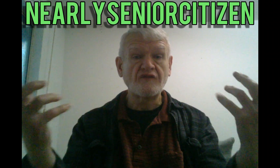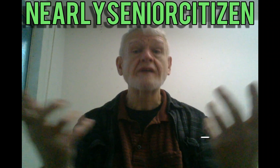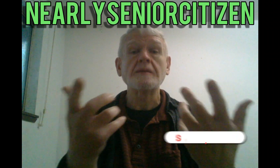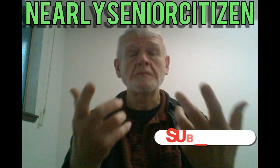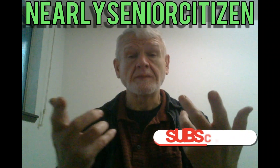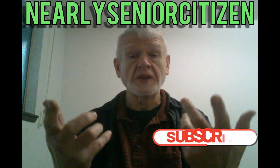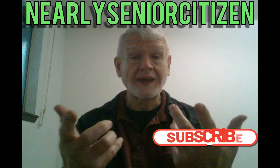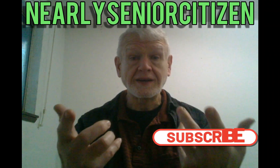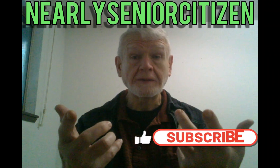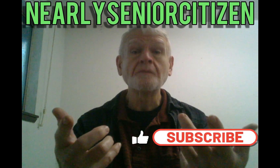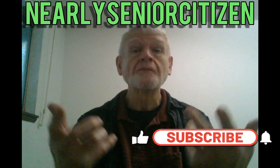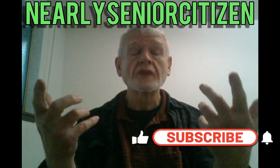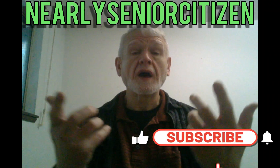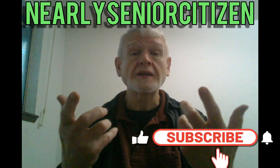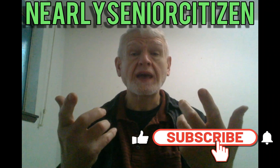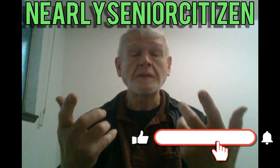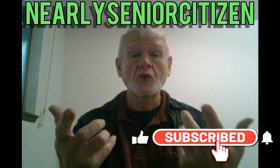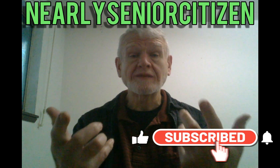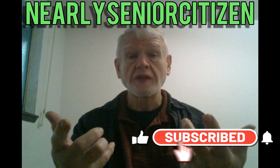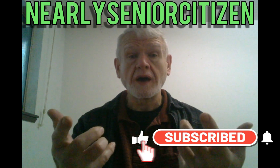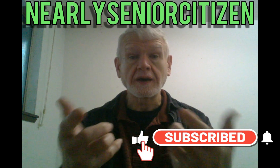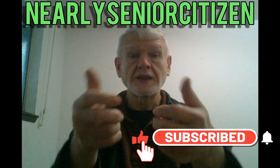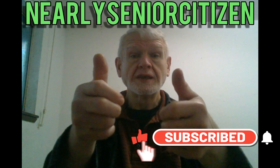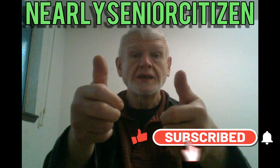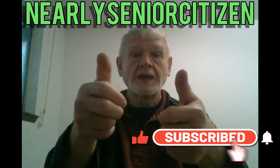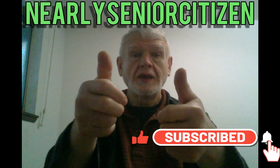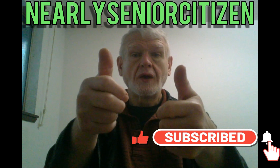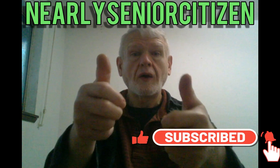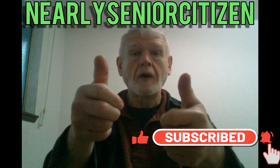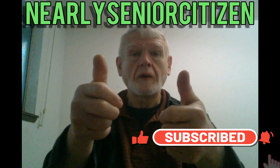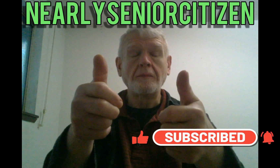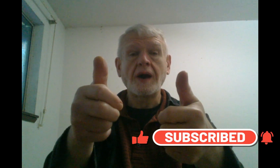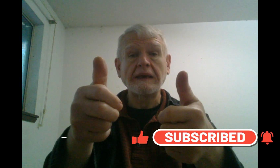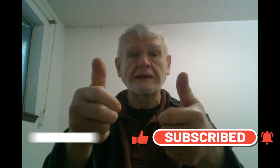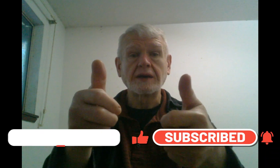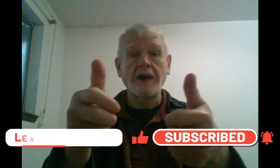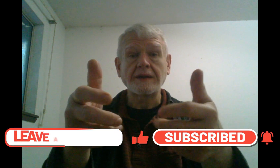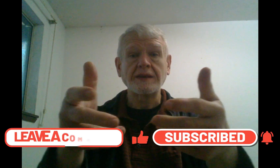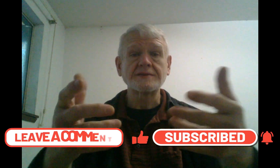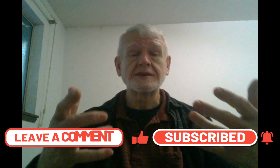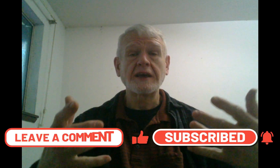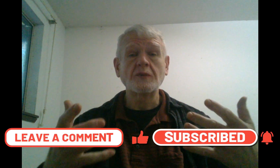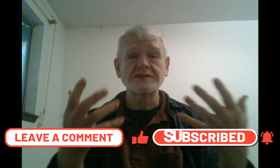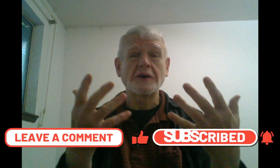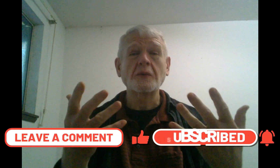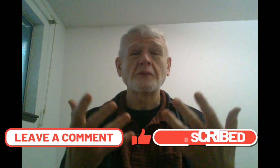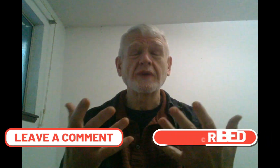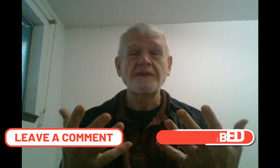very minimal editing on a morning vlog. Oh, my God, yesterday was horrific.